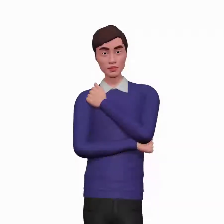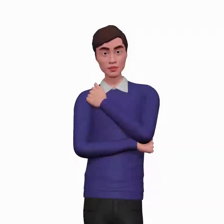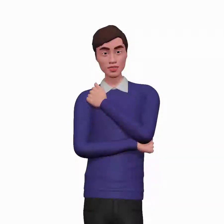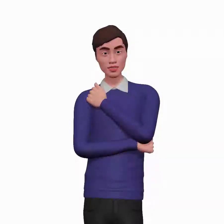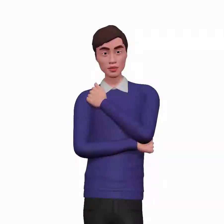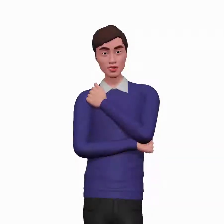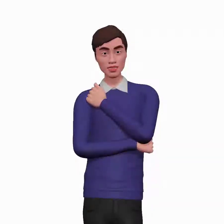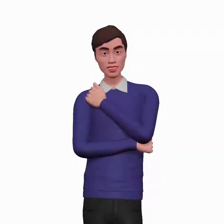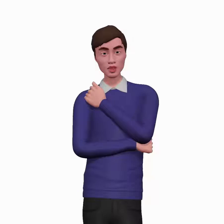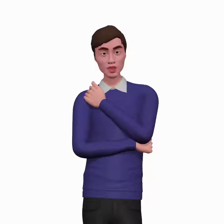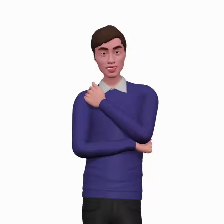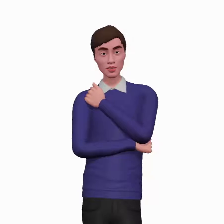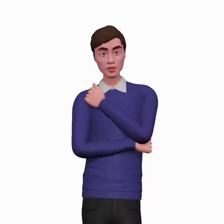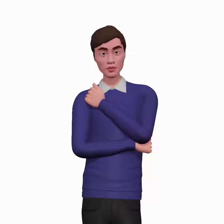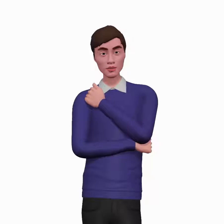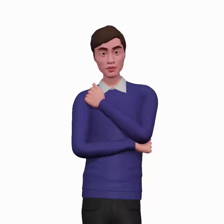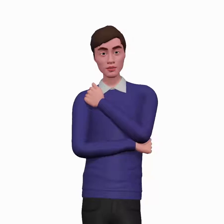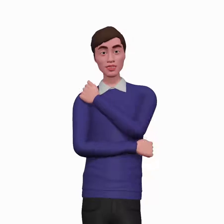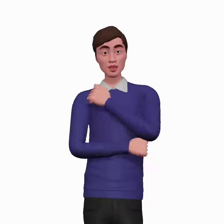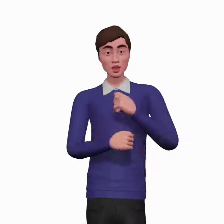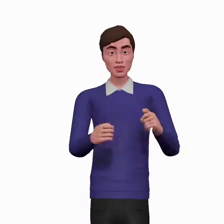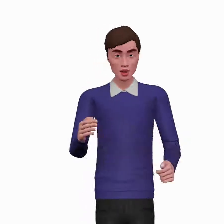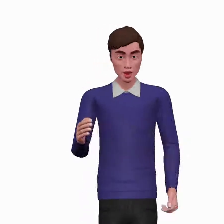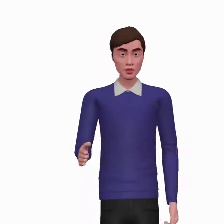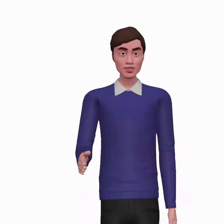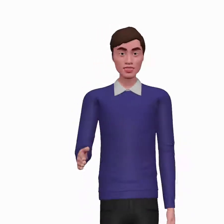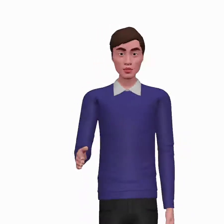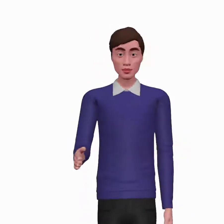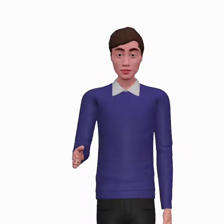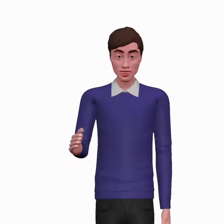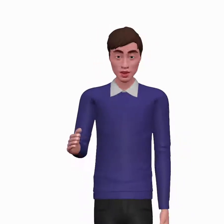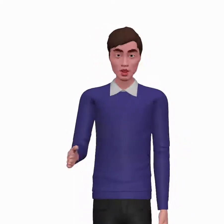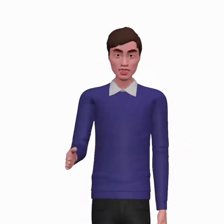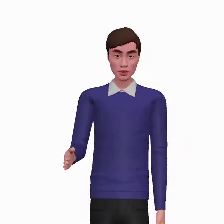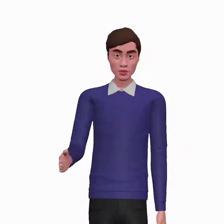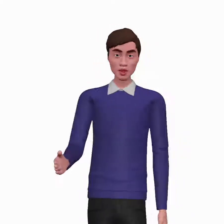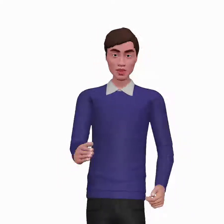Ask about character of cough. As cough may be croupy, harsh or barking.